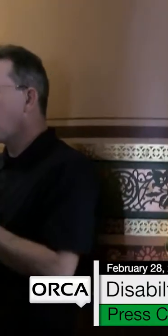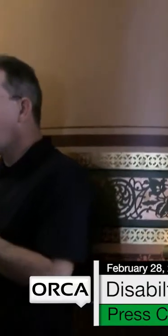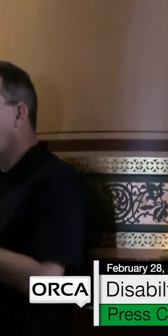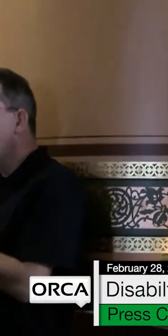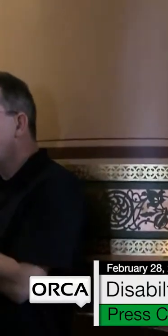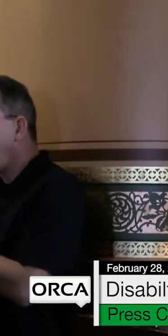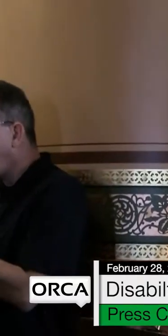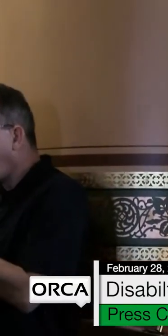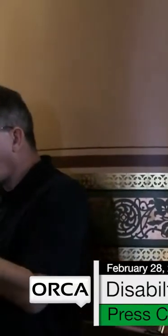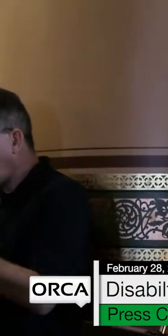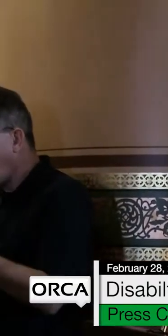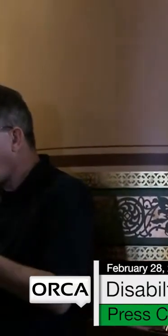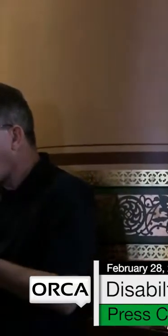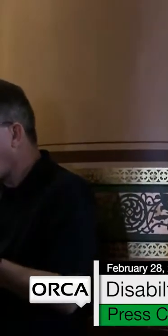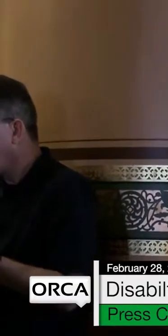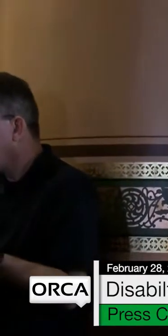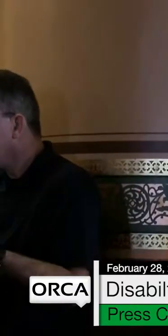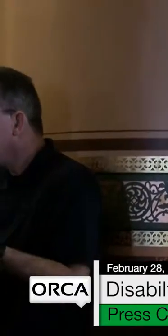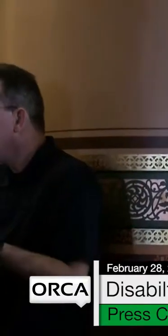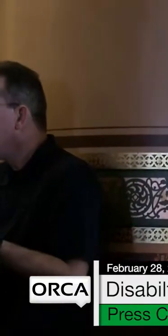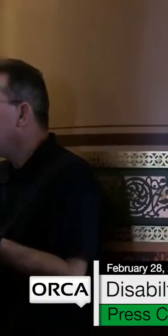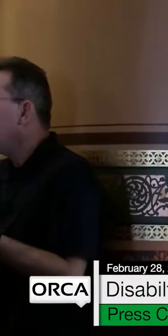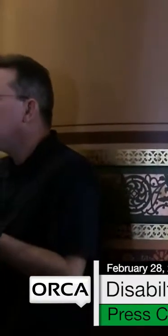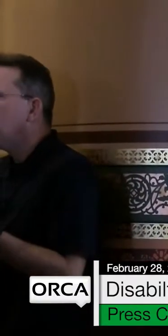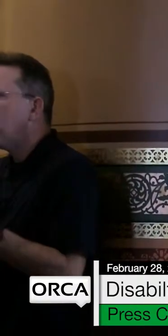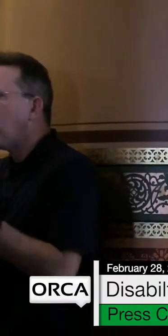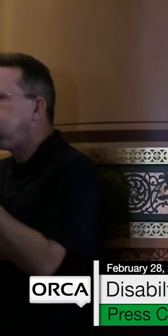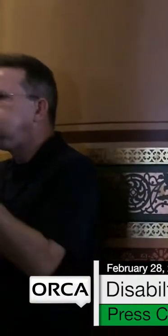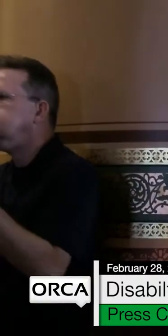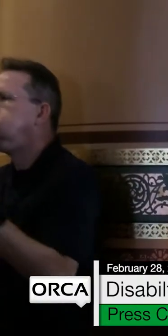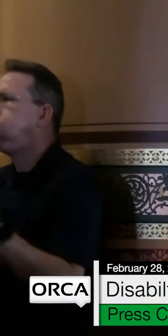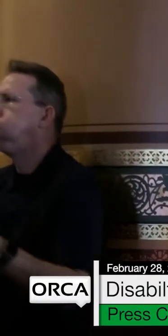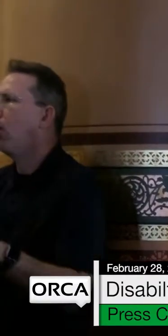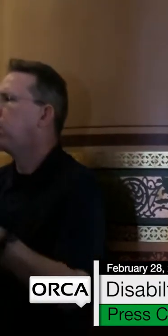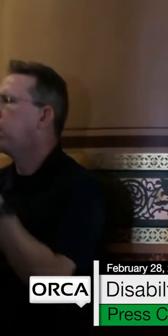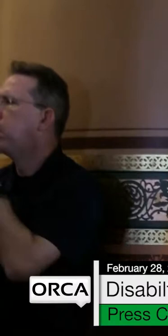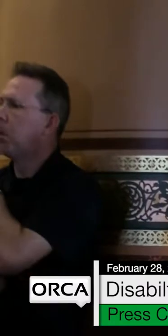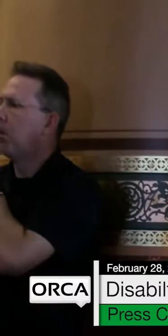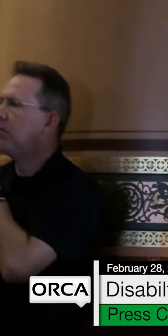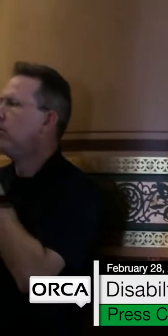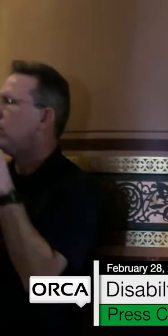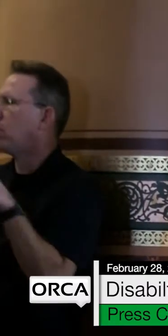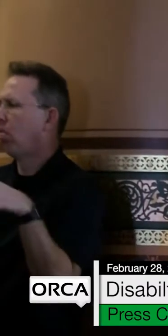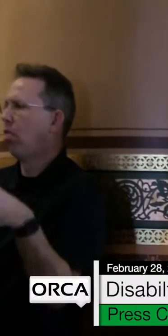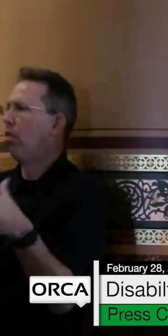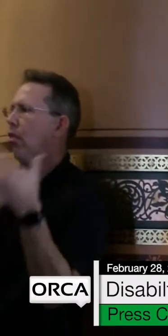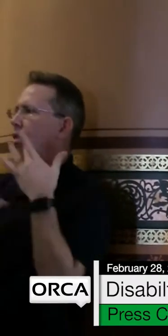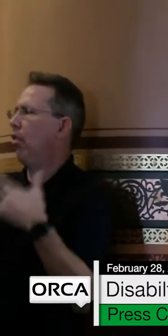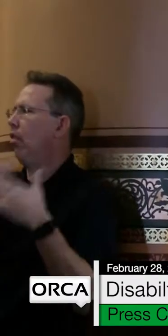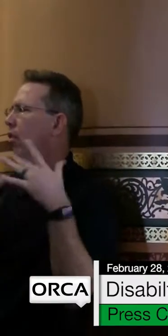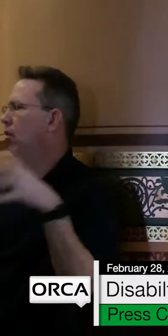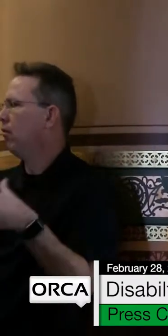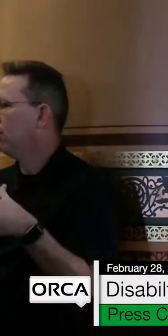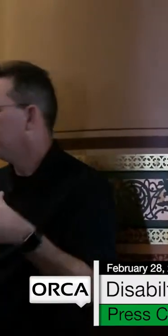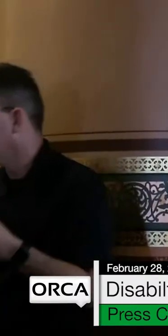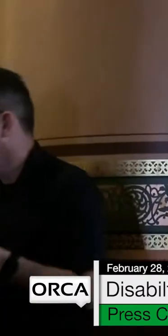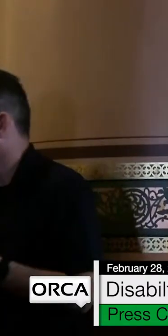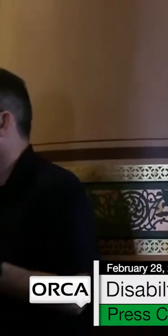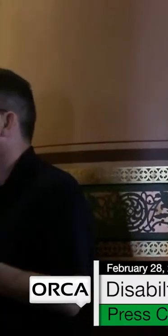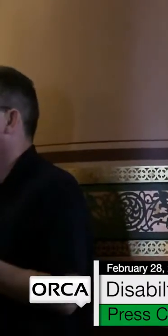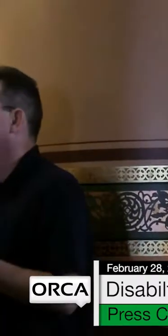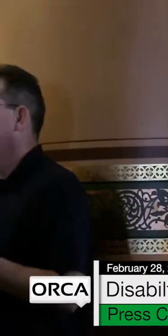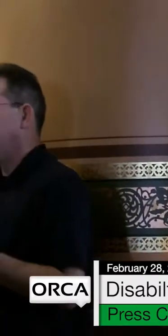poorest and most vulnerable citizens. I am a self-advocate. And the self-advocacy movement